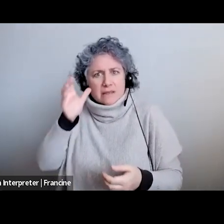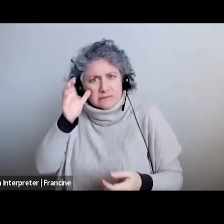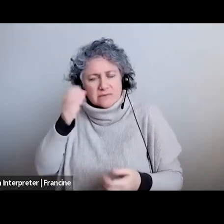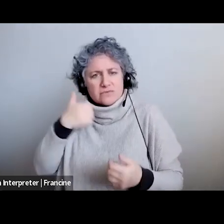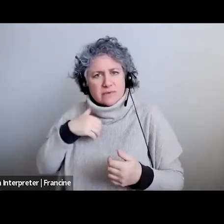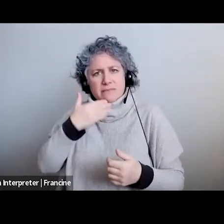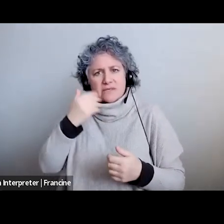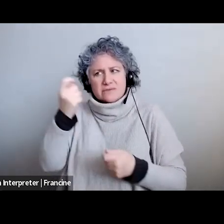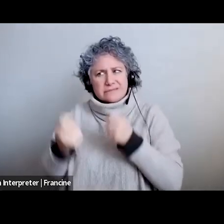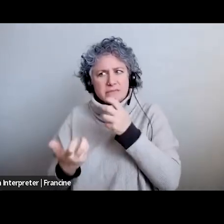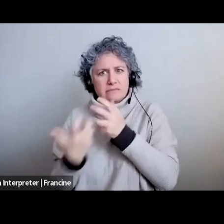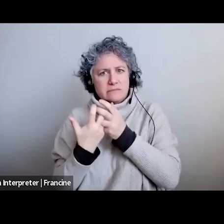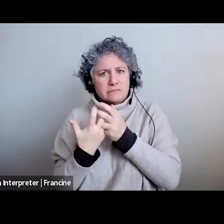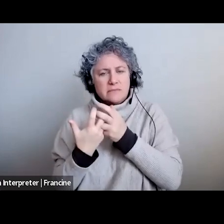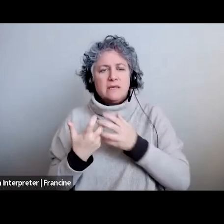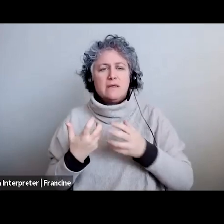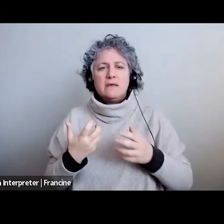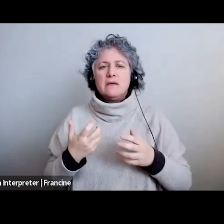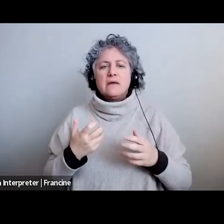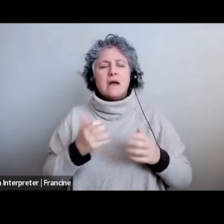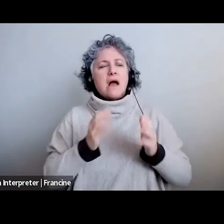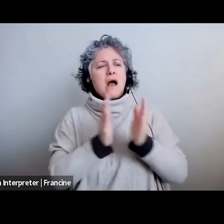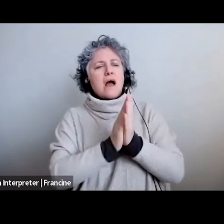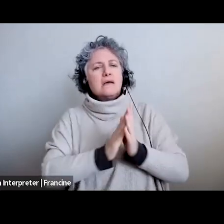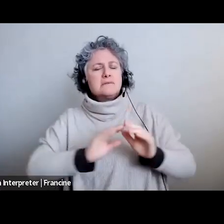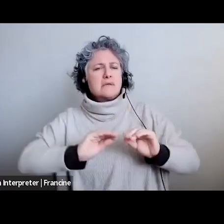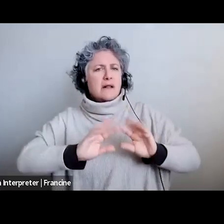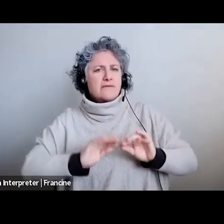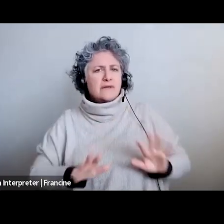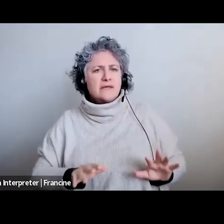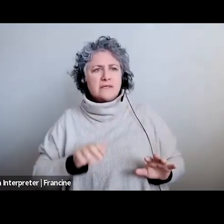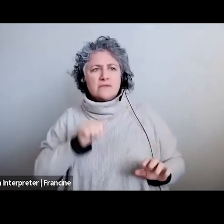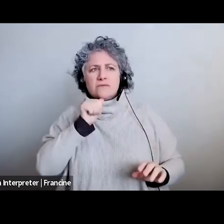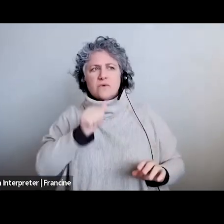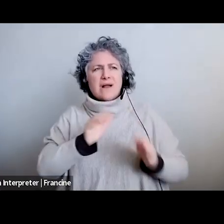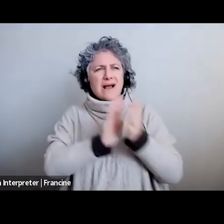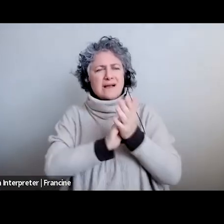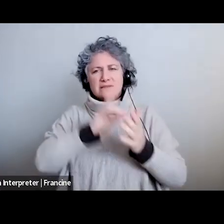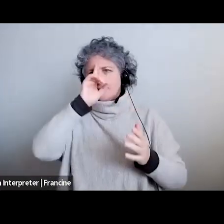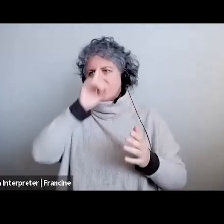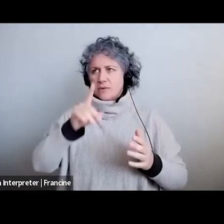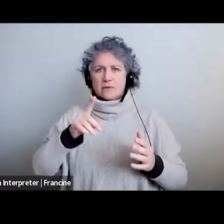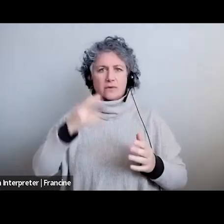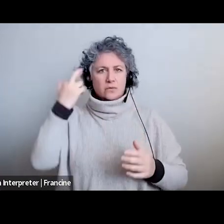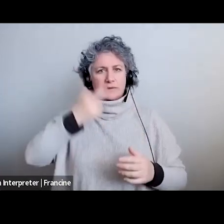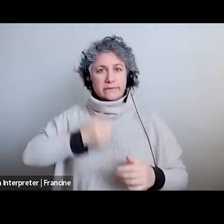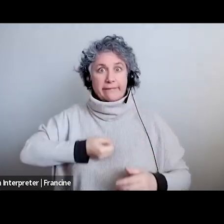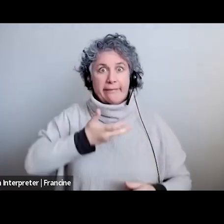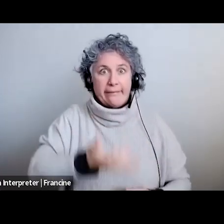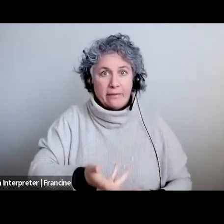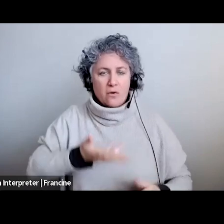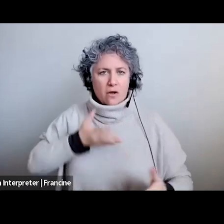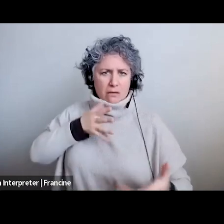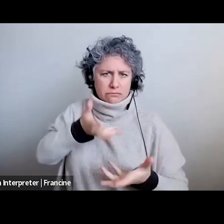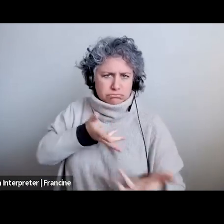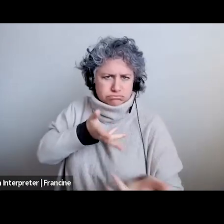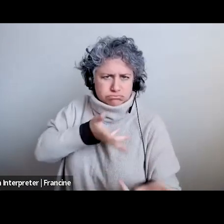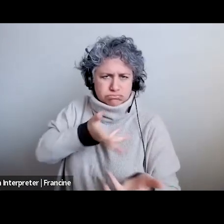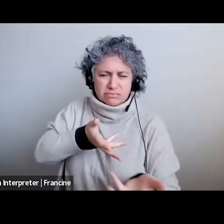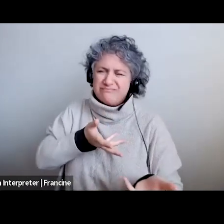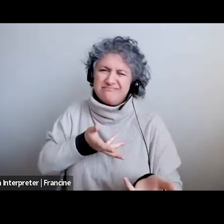ask for a little clarification but don't ask something just because you want to talk more and engage more that kind of thing